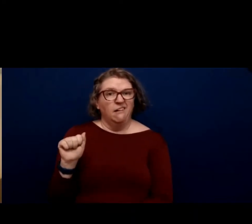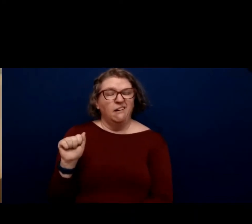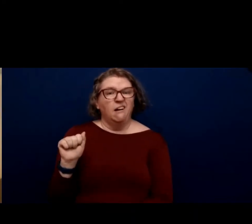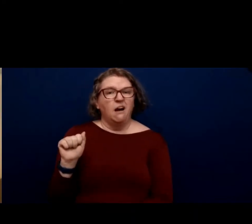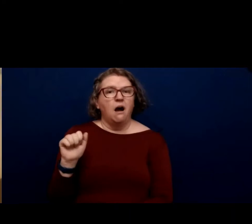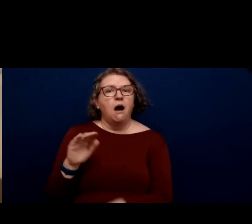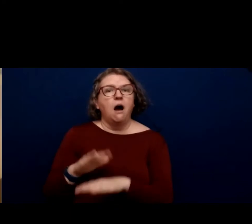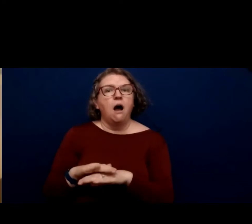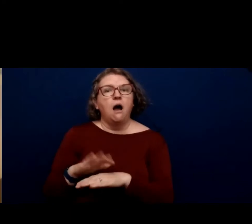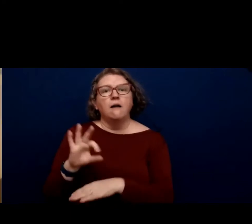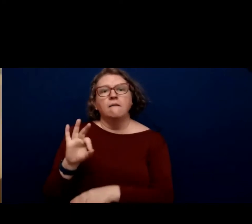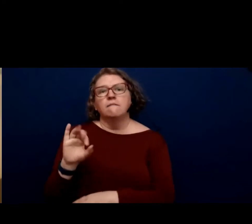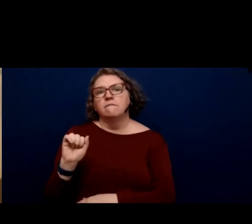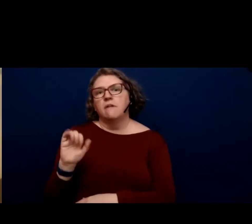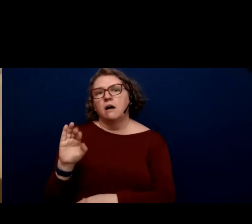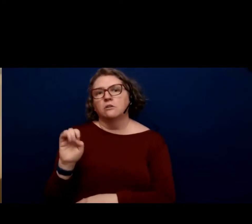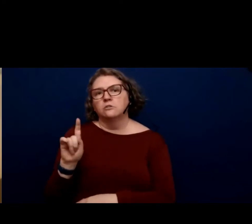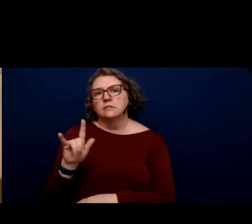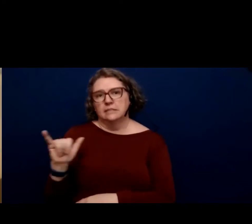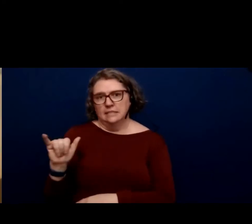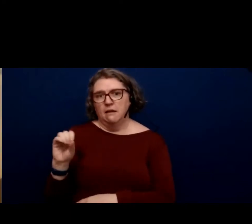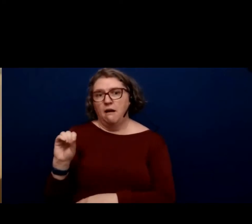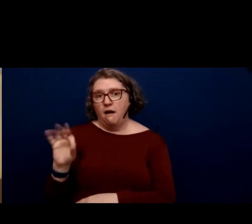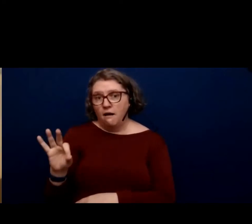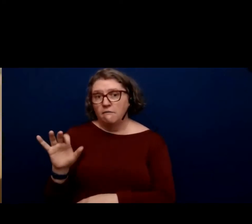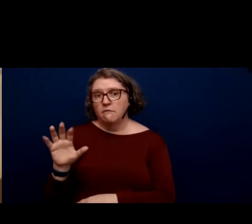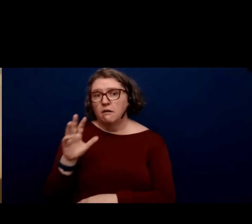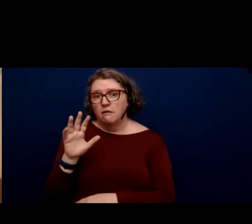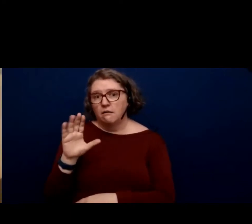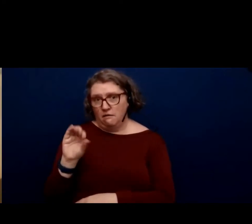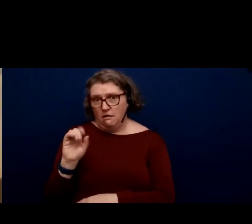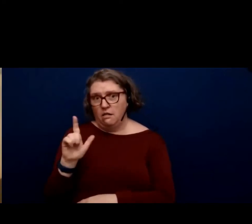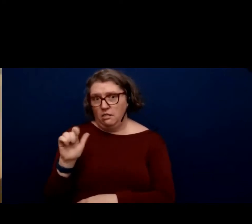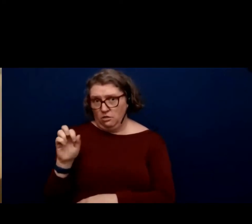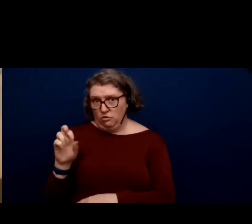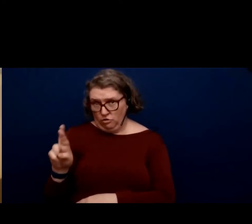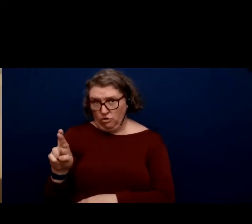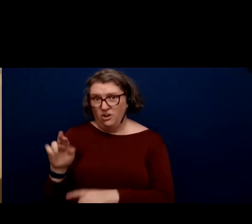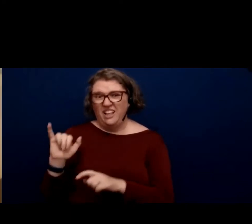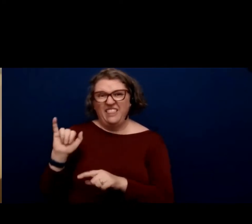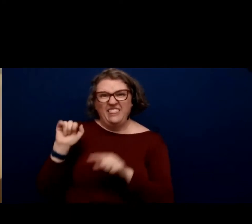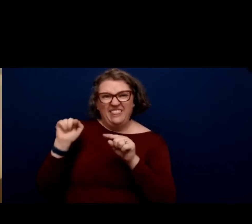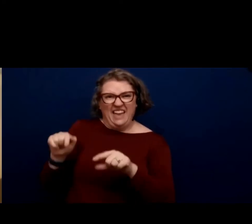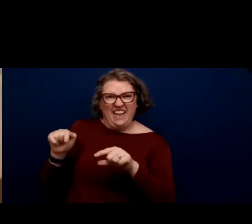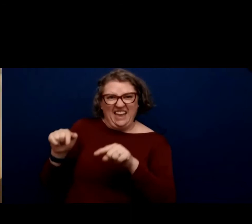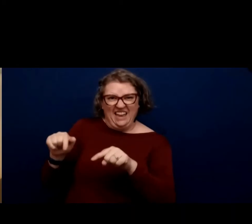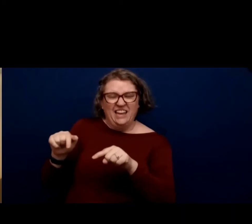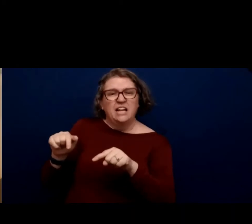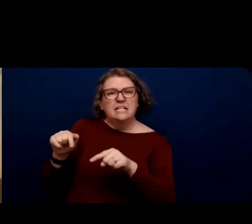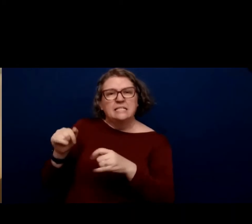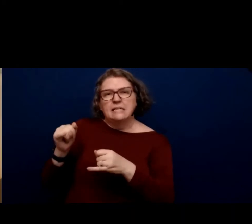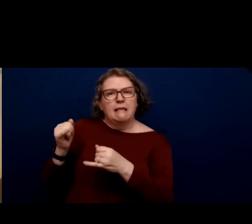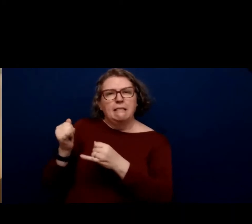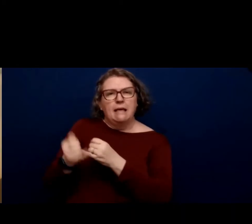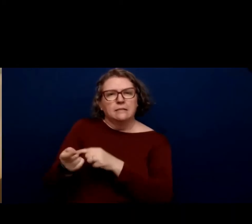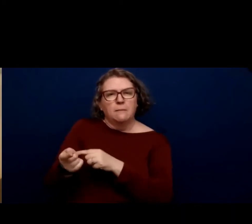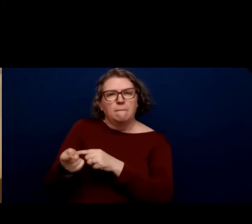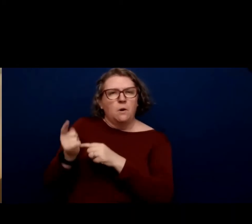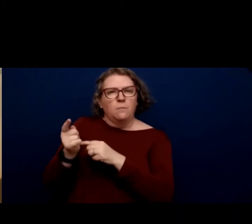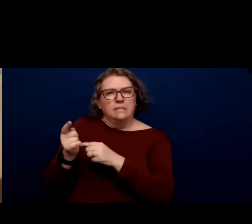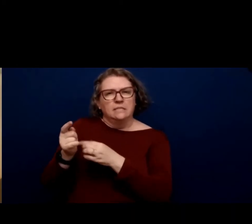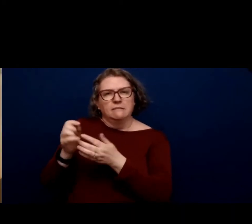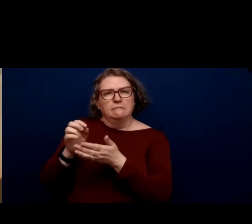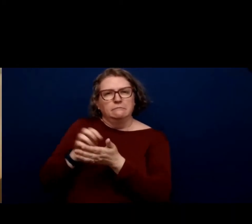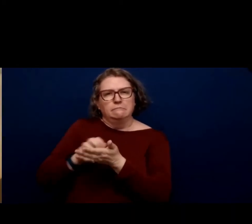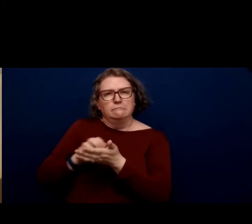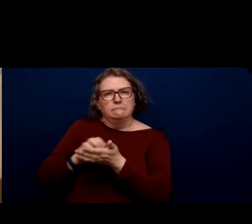of color. And those works are having their final moments of polish. I think there are